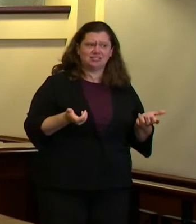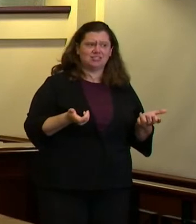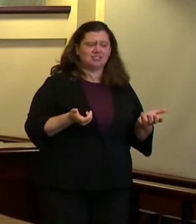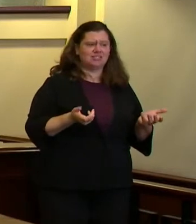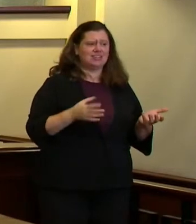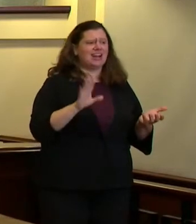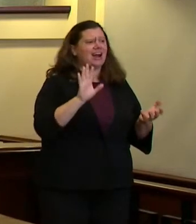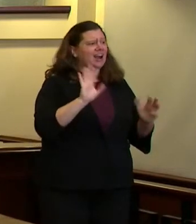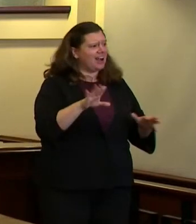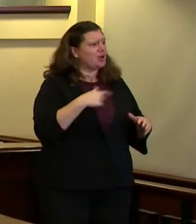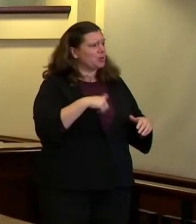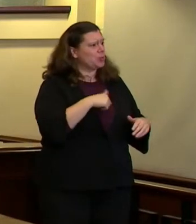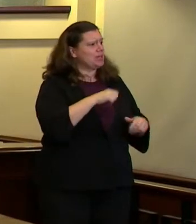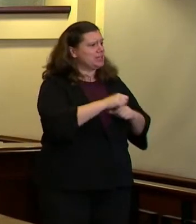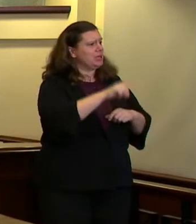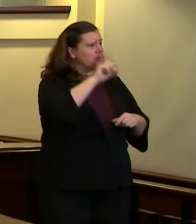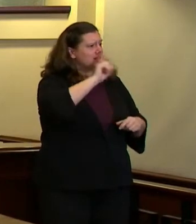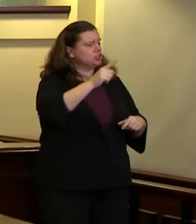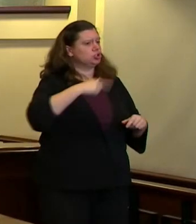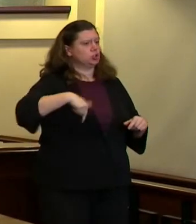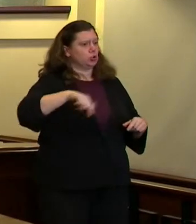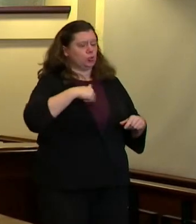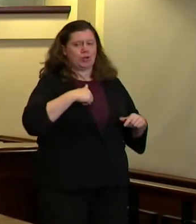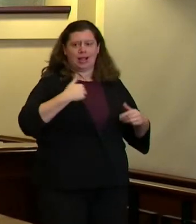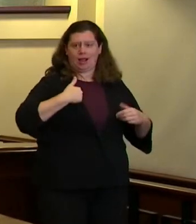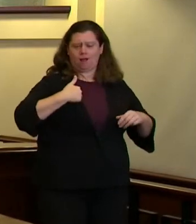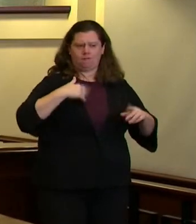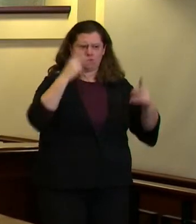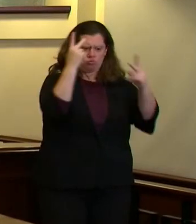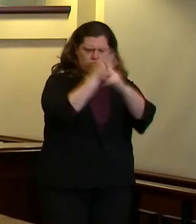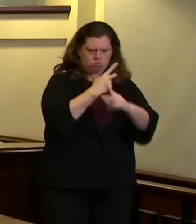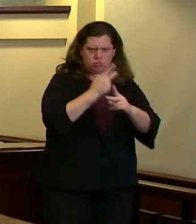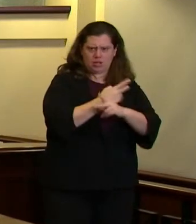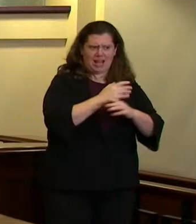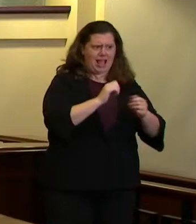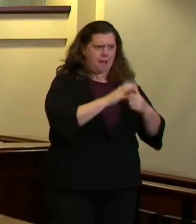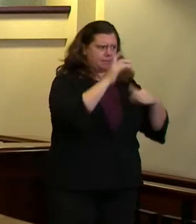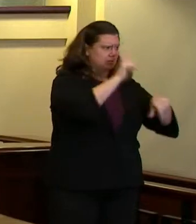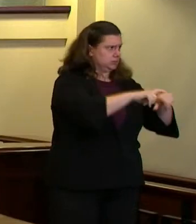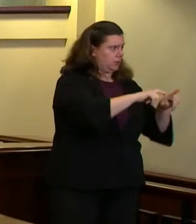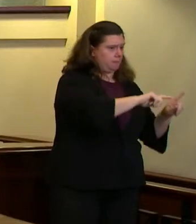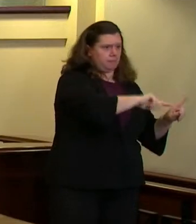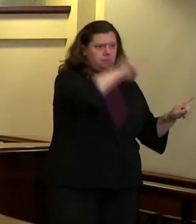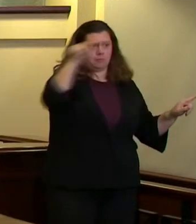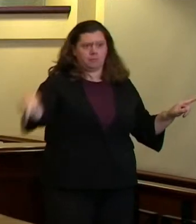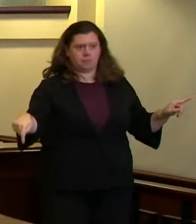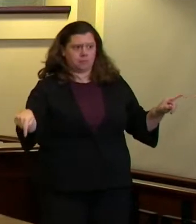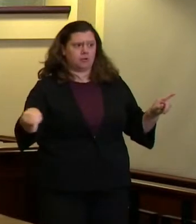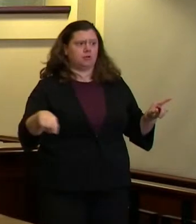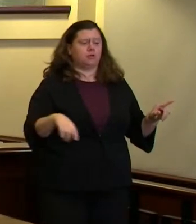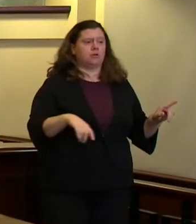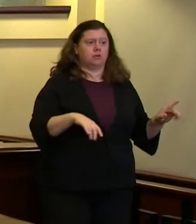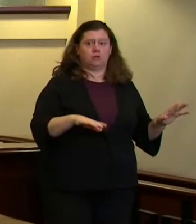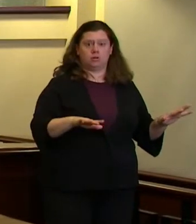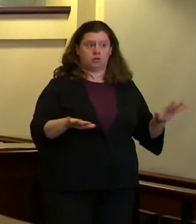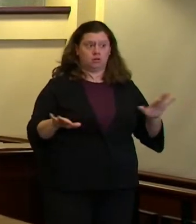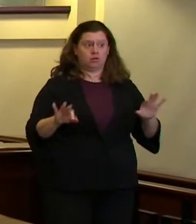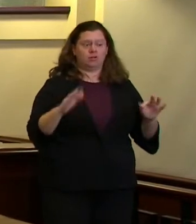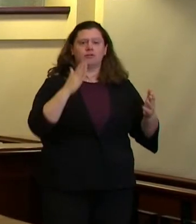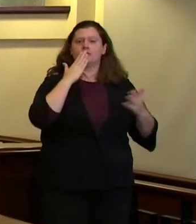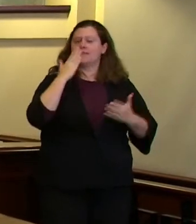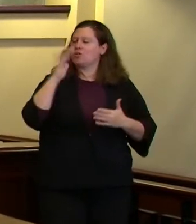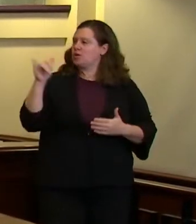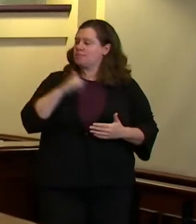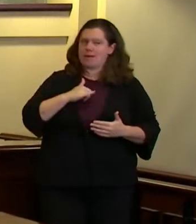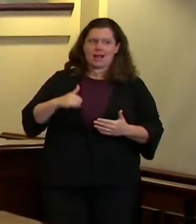be some sort of a phasing of this process thank you mayor wheeler i think that will wrap it up for us today thank you